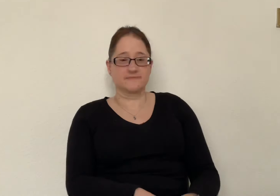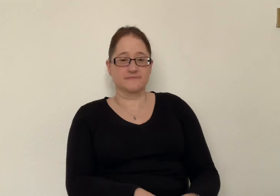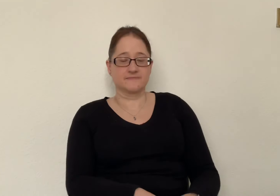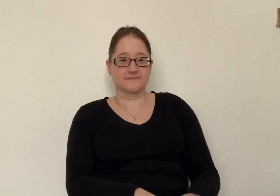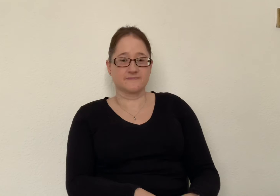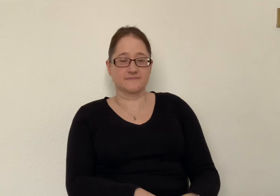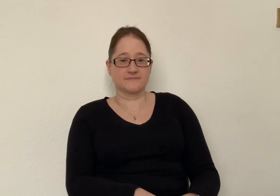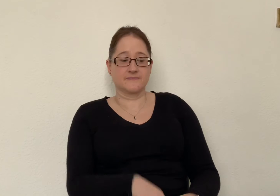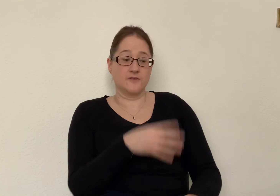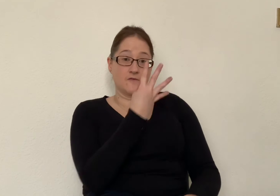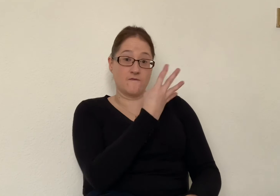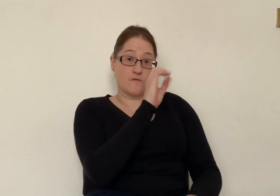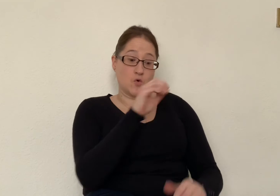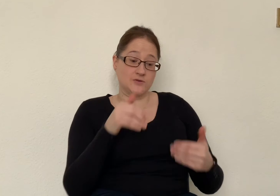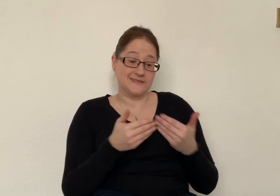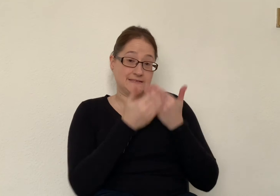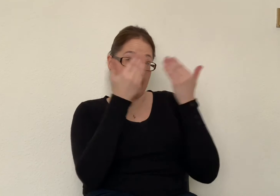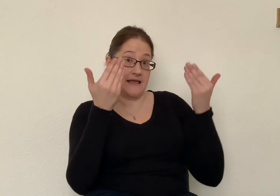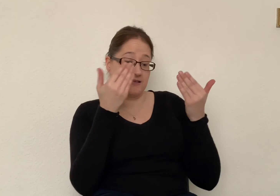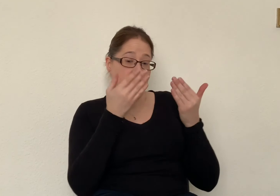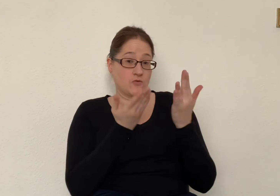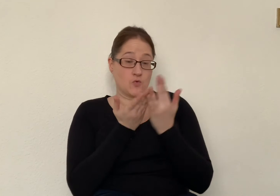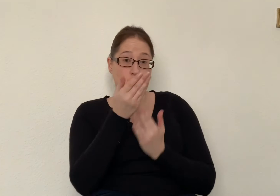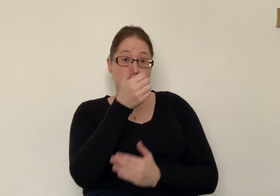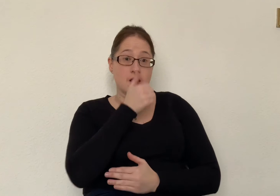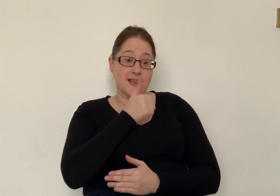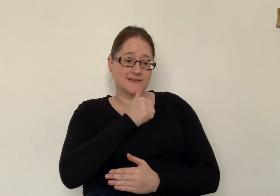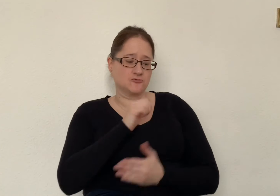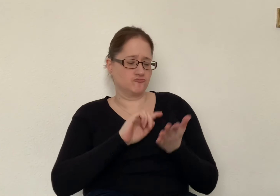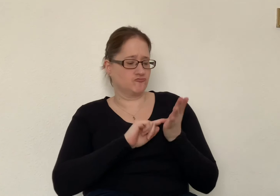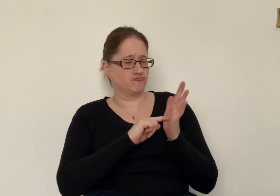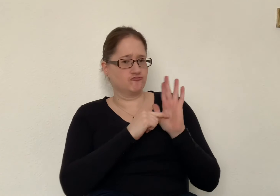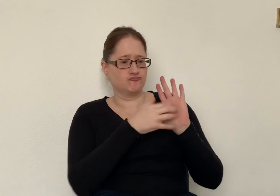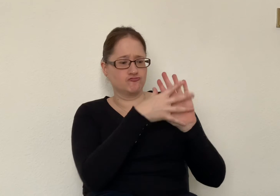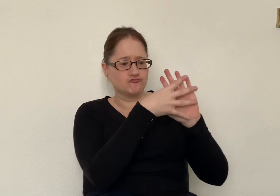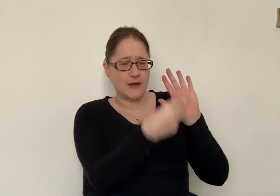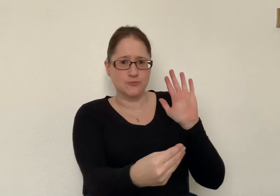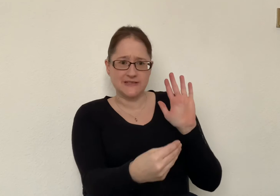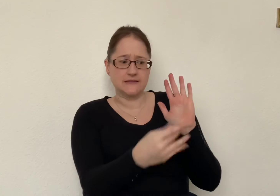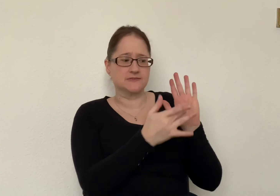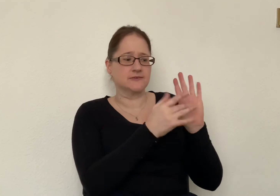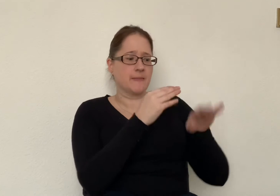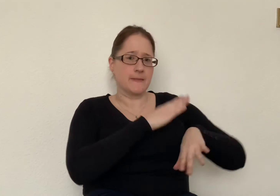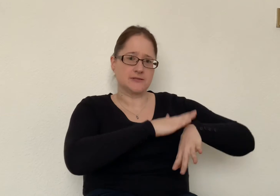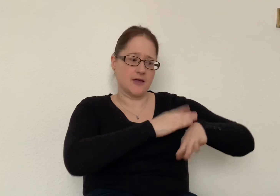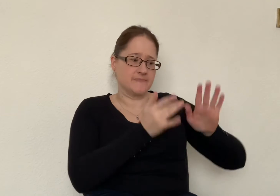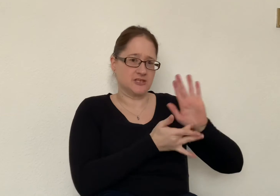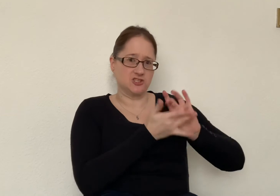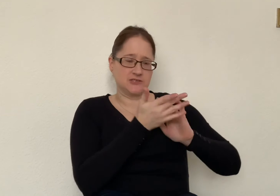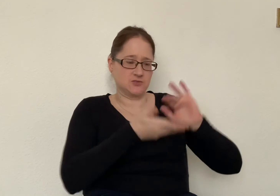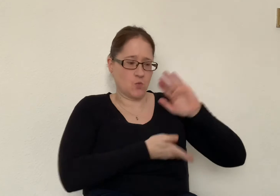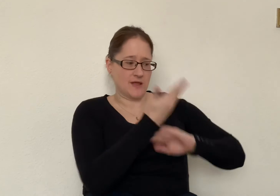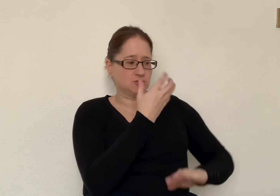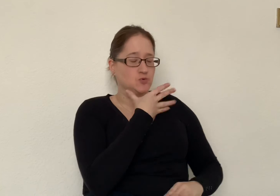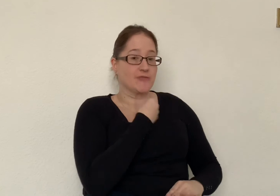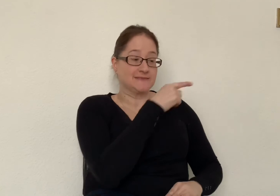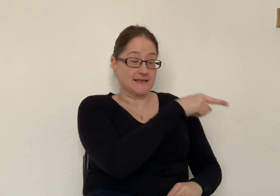the 40 days of Lent represents the time that Jesus spent in the wilderness and tempted by the devil